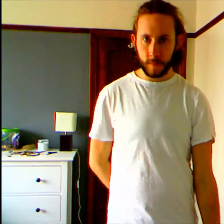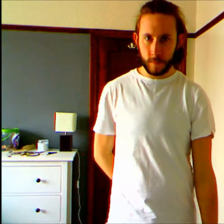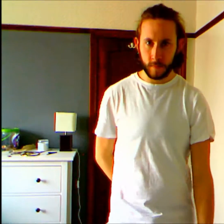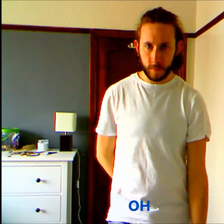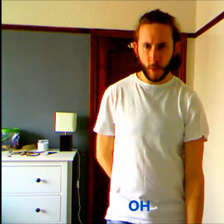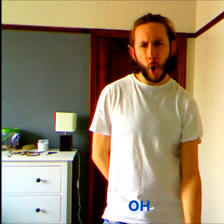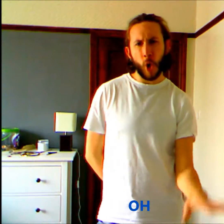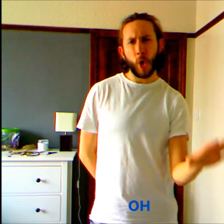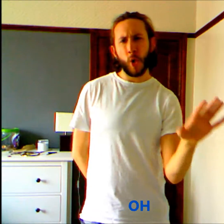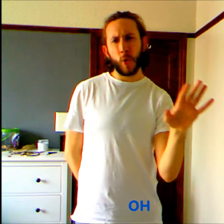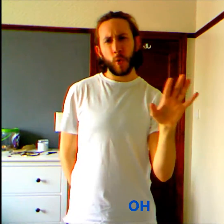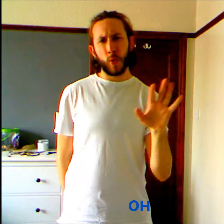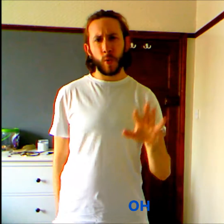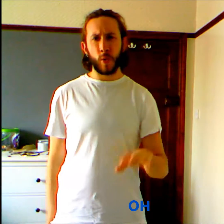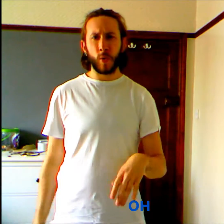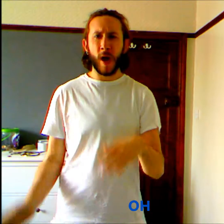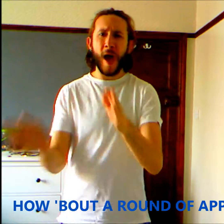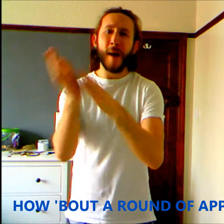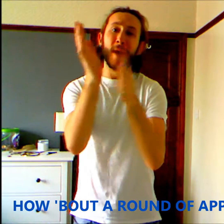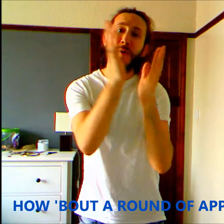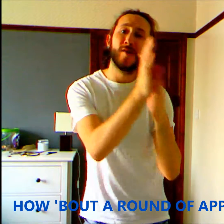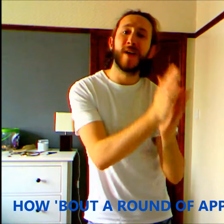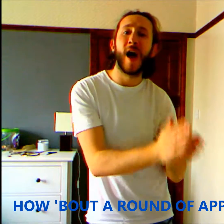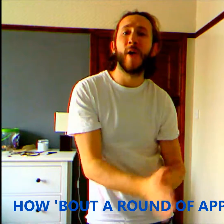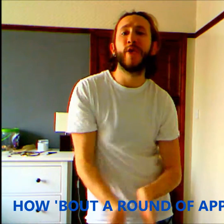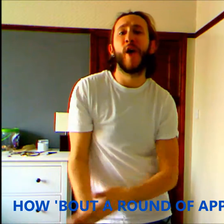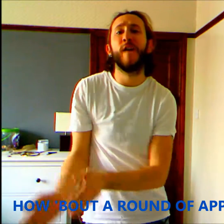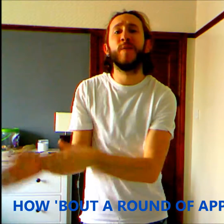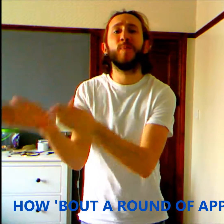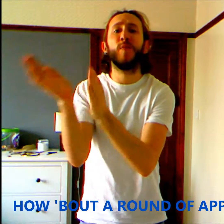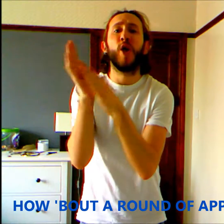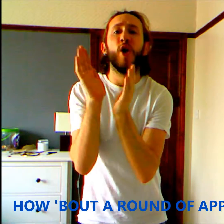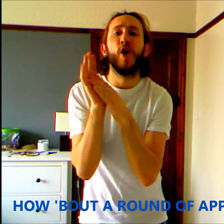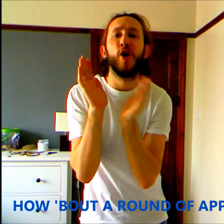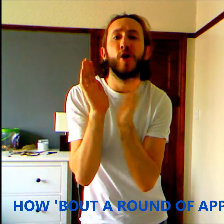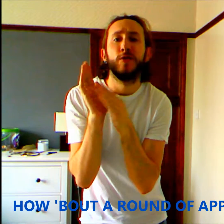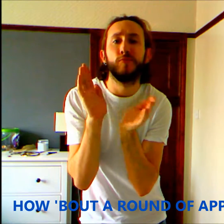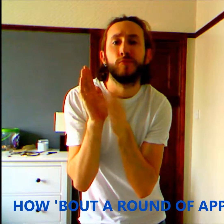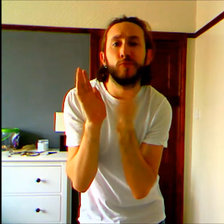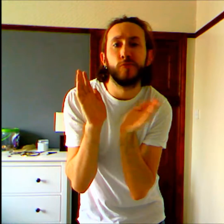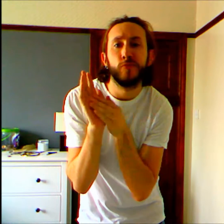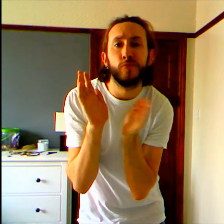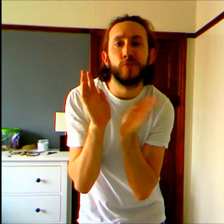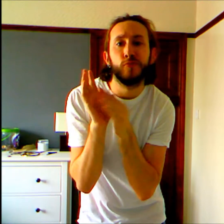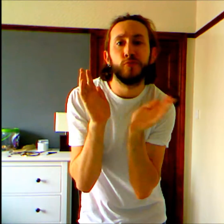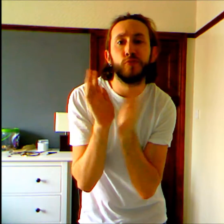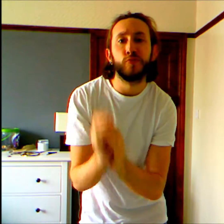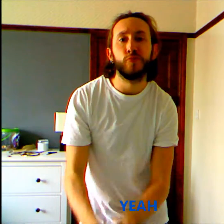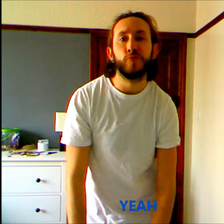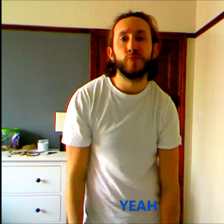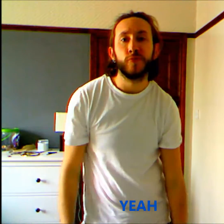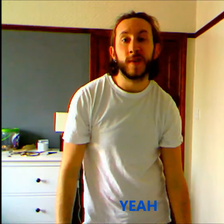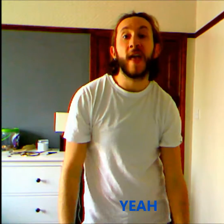Oh, how about a round of applause, yeah,